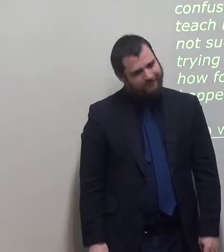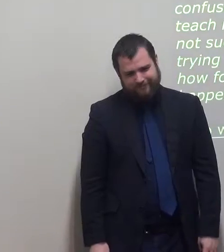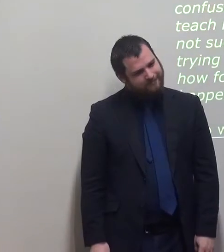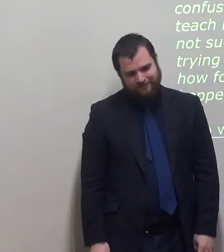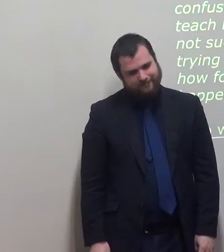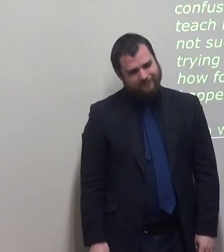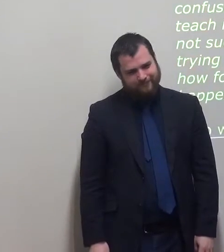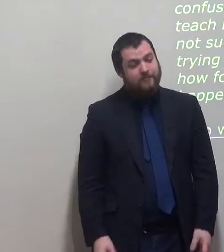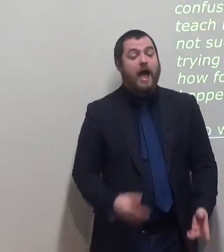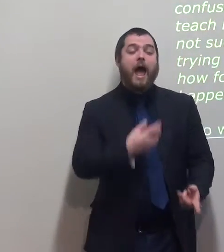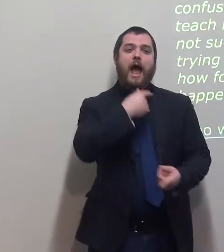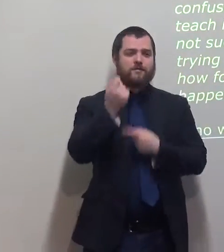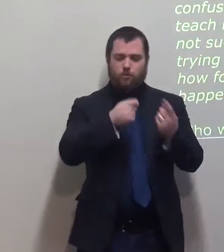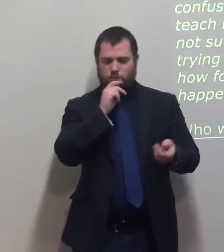Everyone will see how foolish they are.